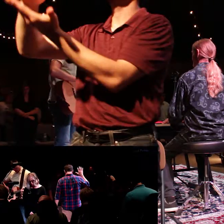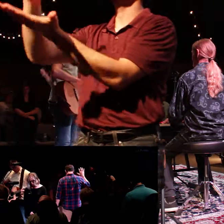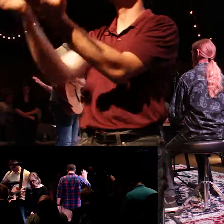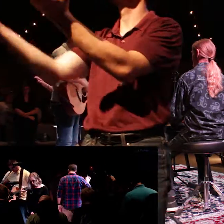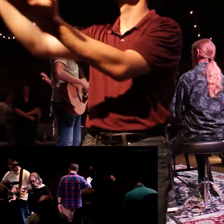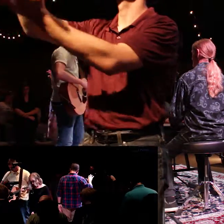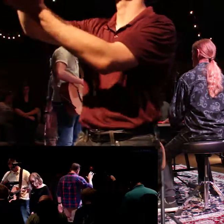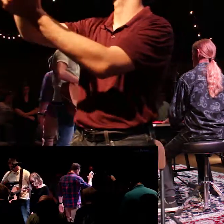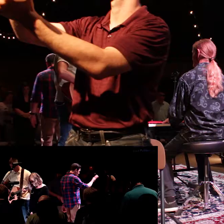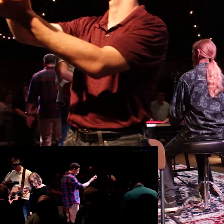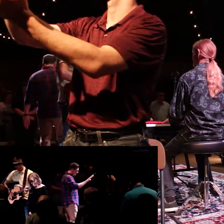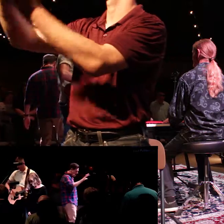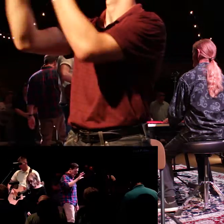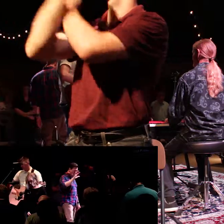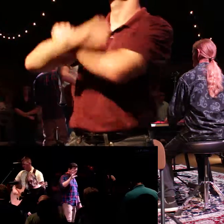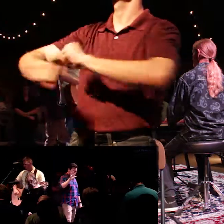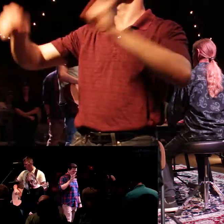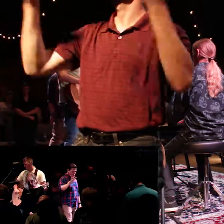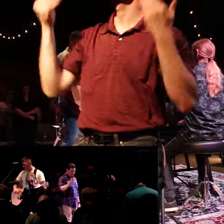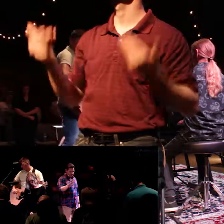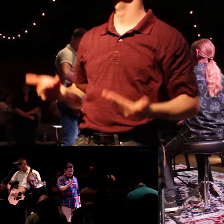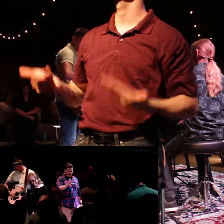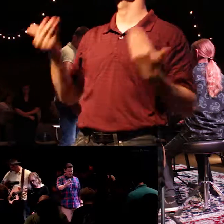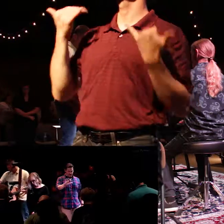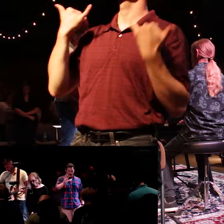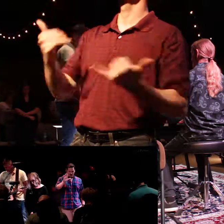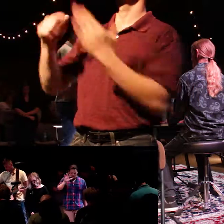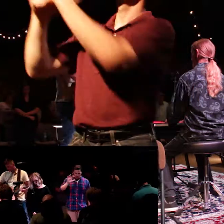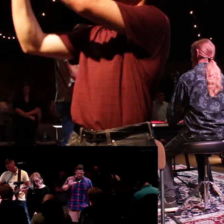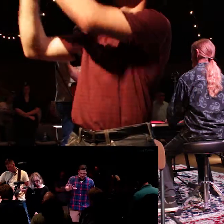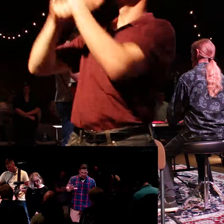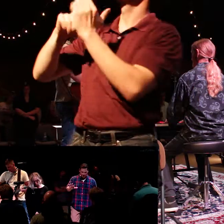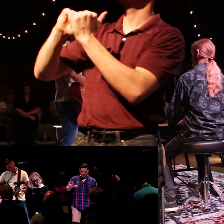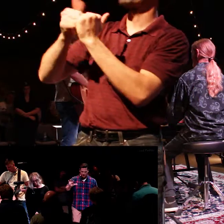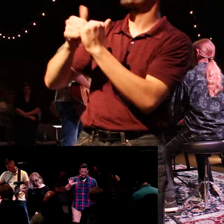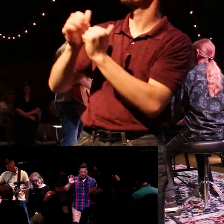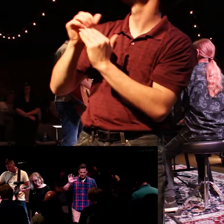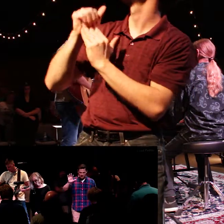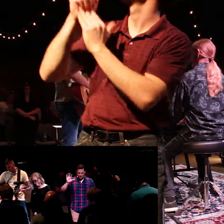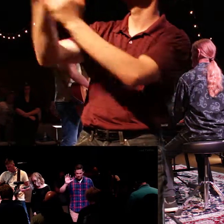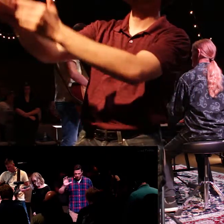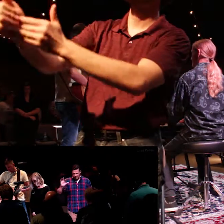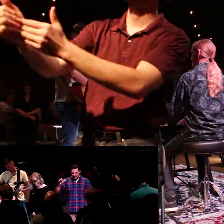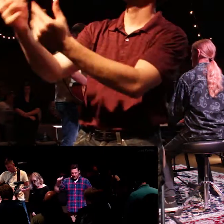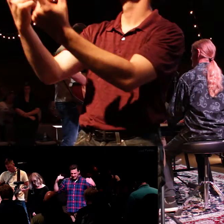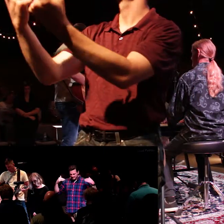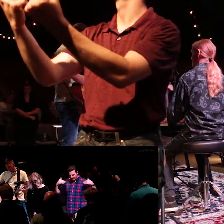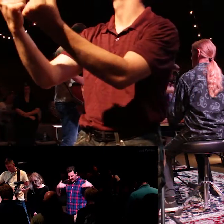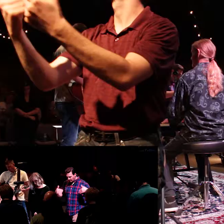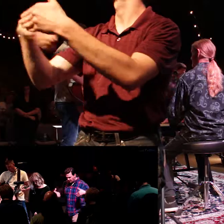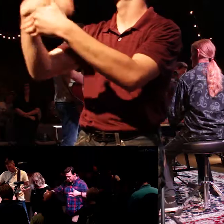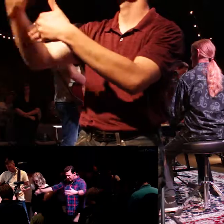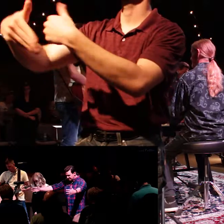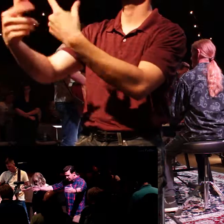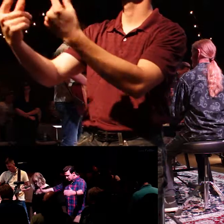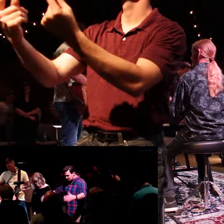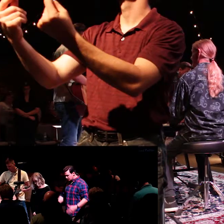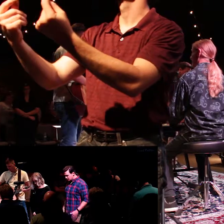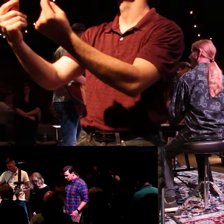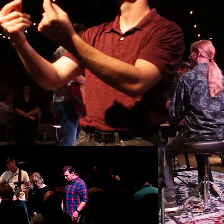ask you to show me how you want me to live, how you want me to work. Show me how to live out of that value of who you've called